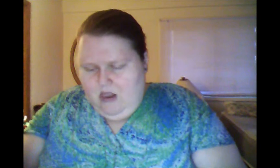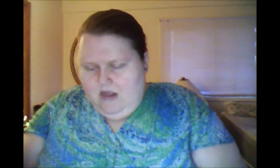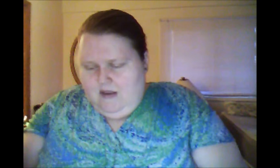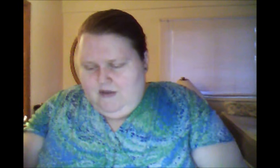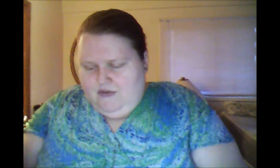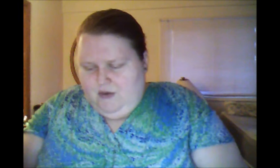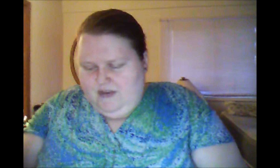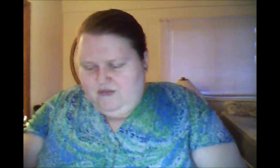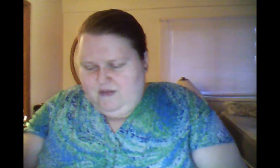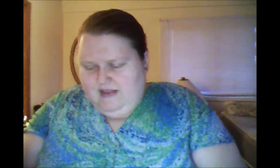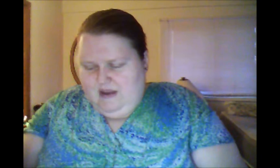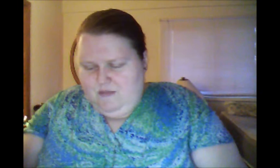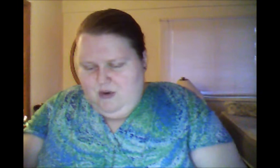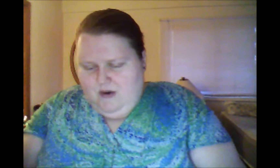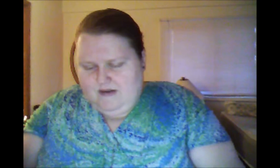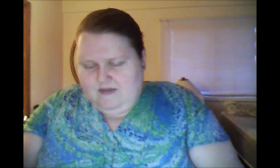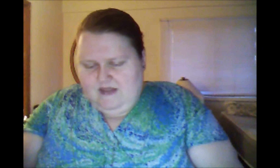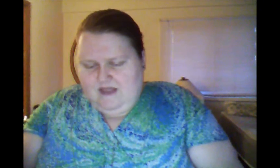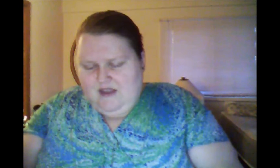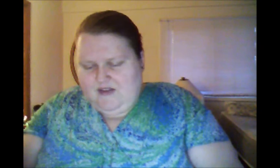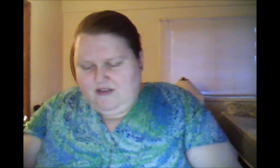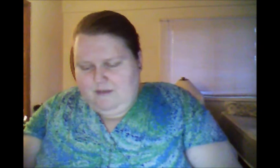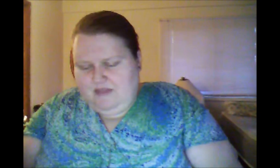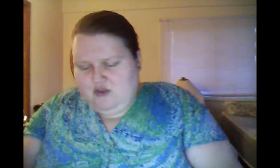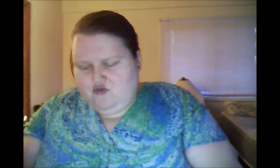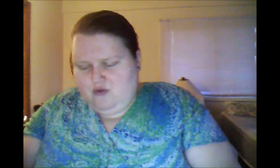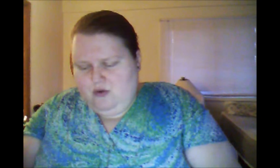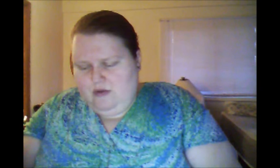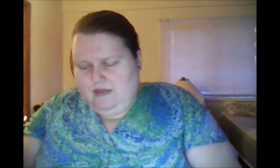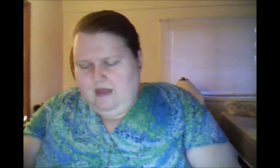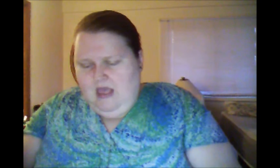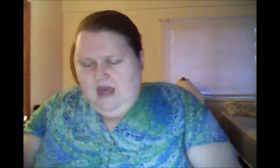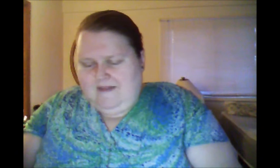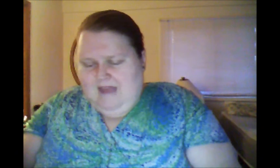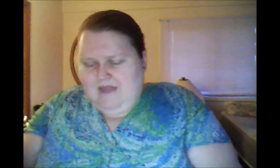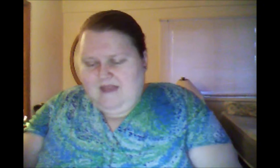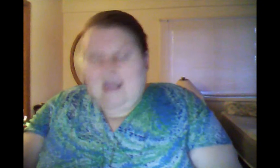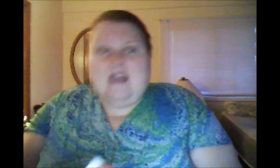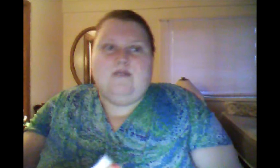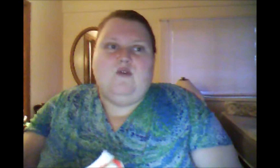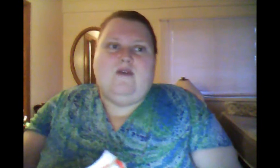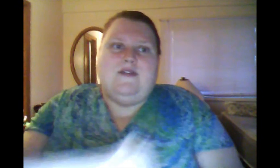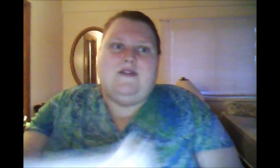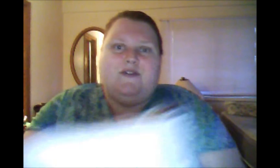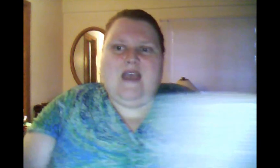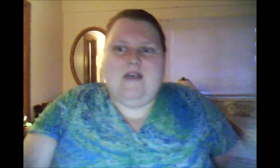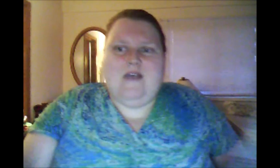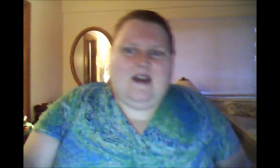So it's really important that they accept the truth. Then they can move on to paradise.